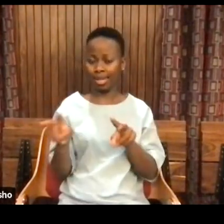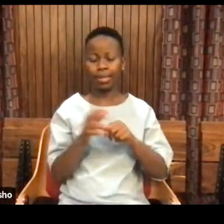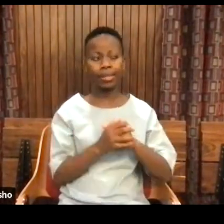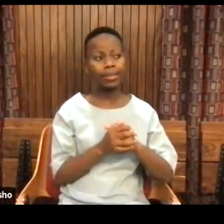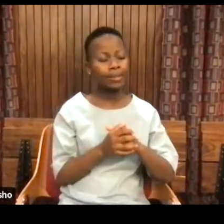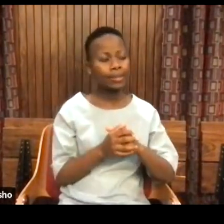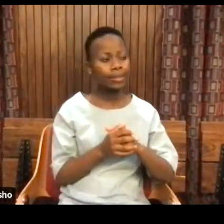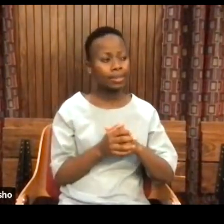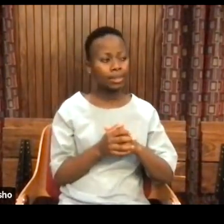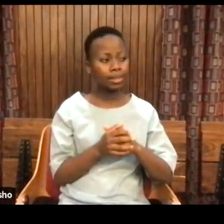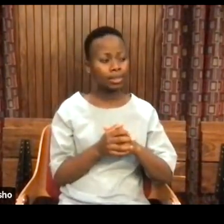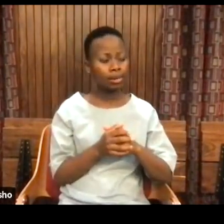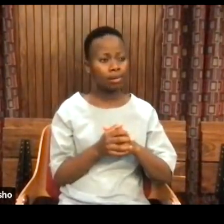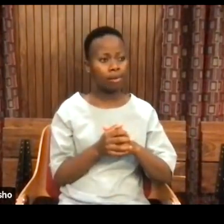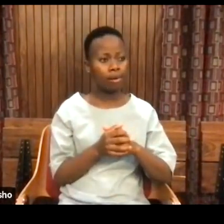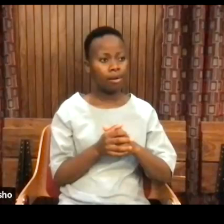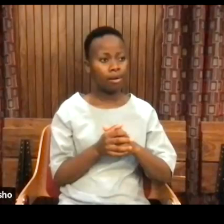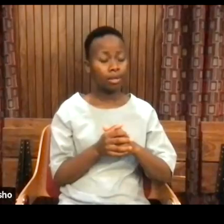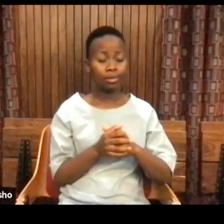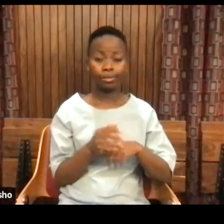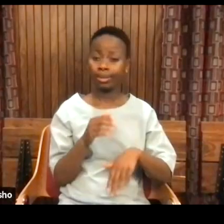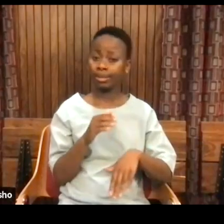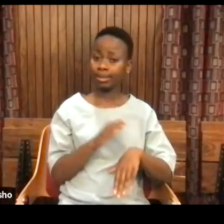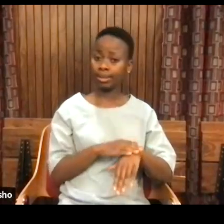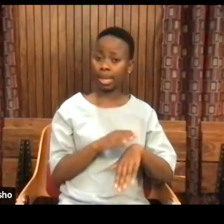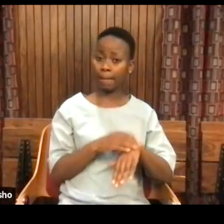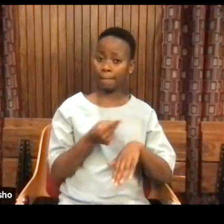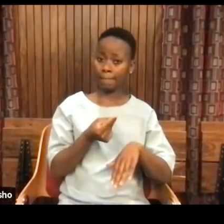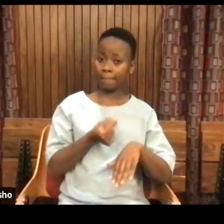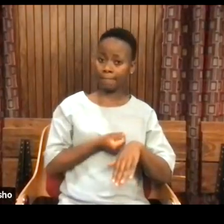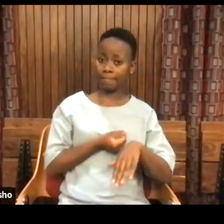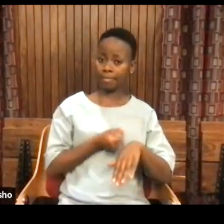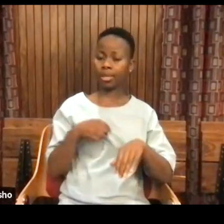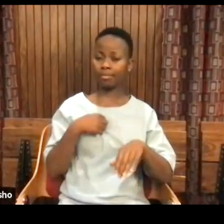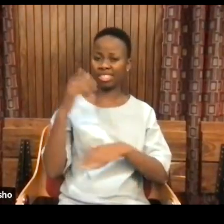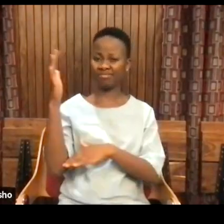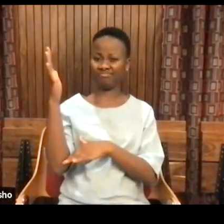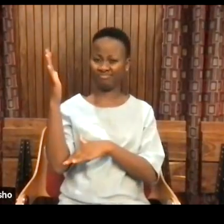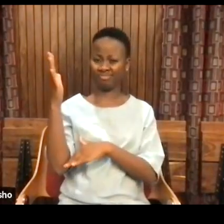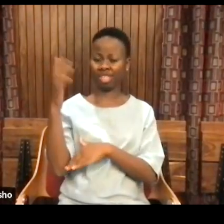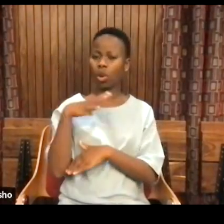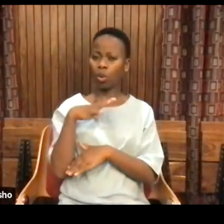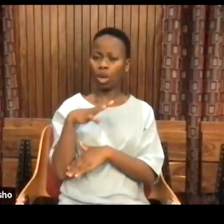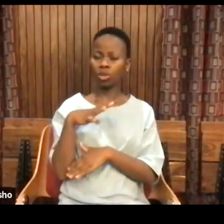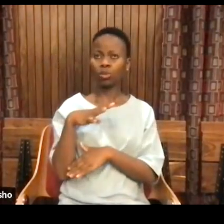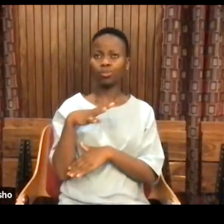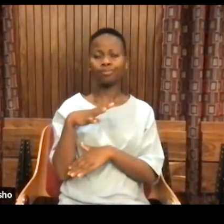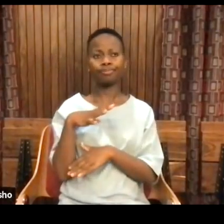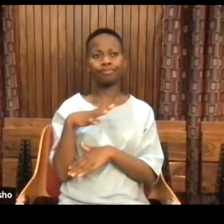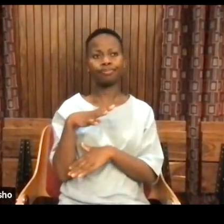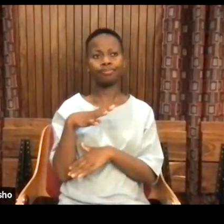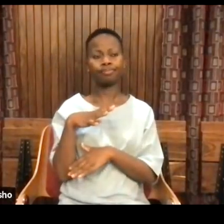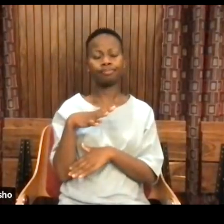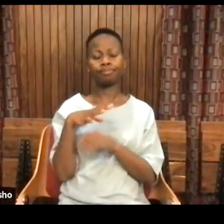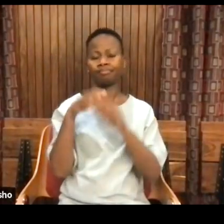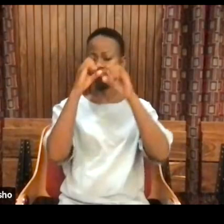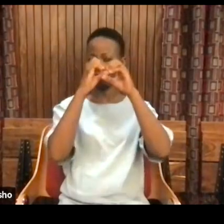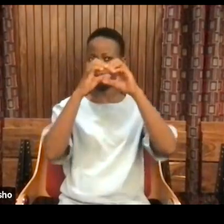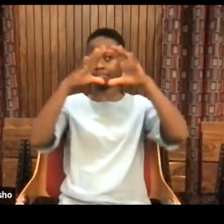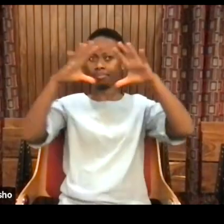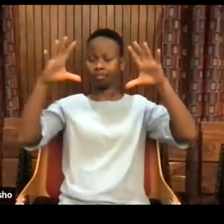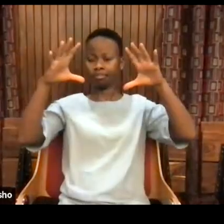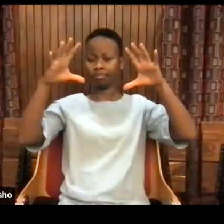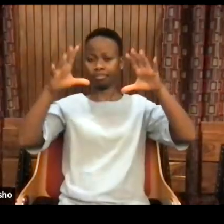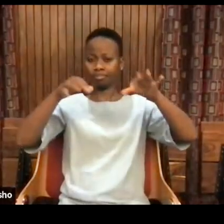basically, because of a limited time, really just trying to specify an outline to begin a conversation.